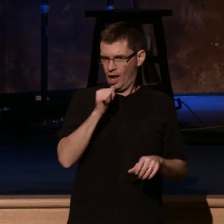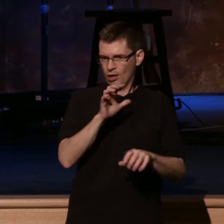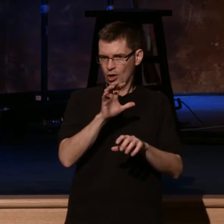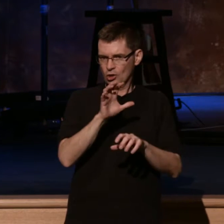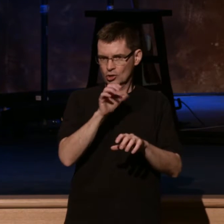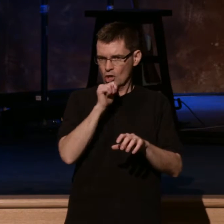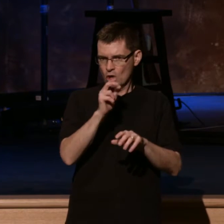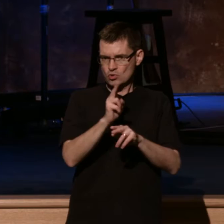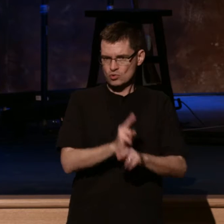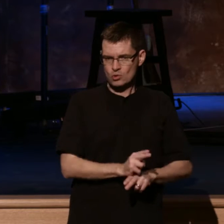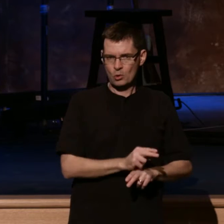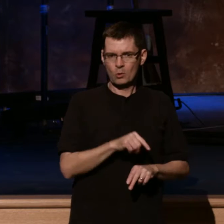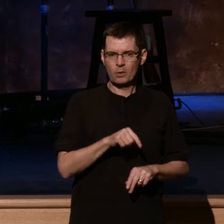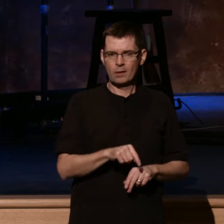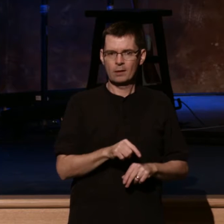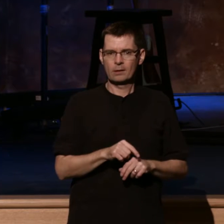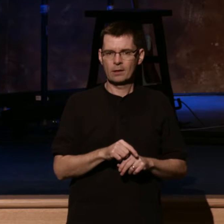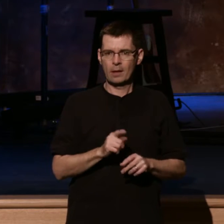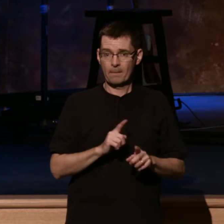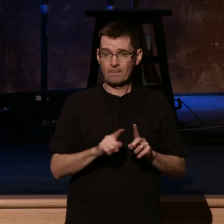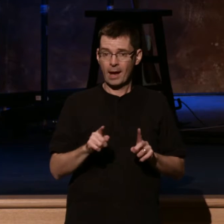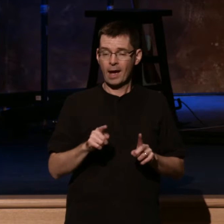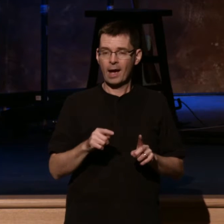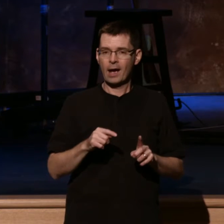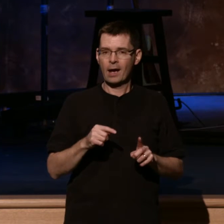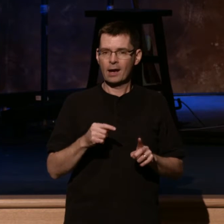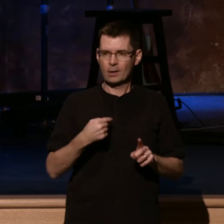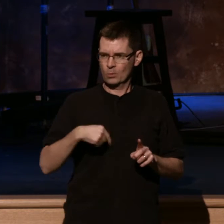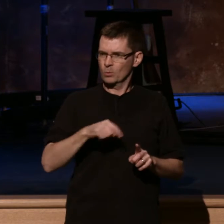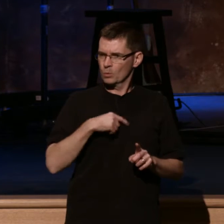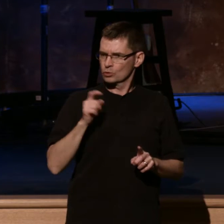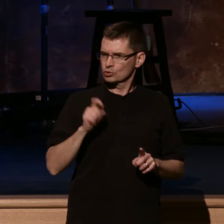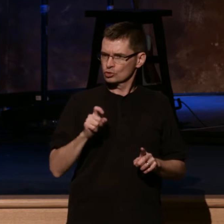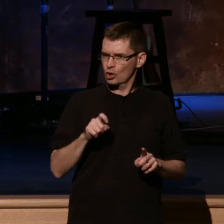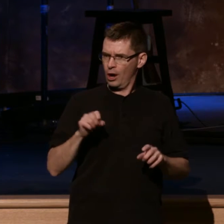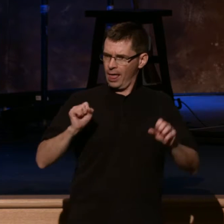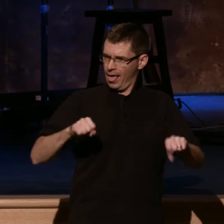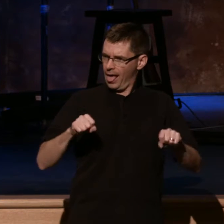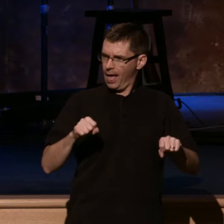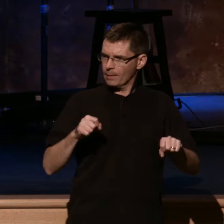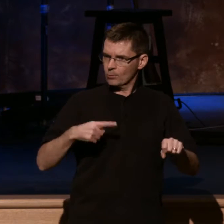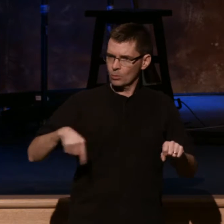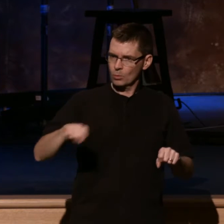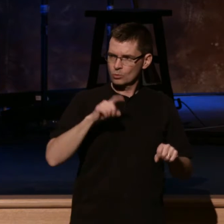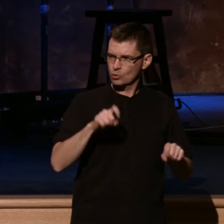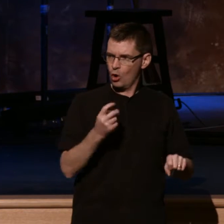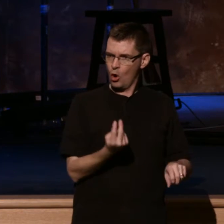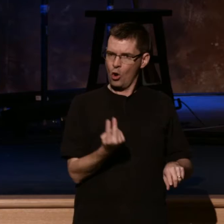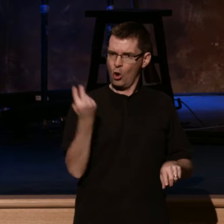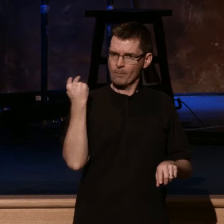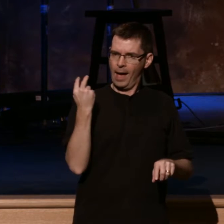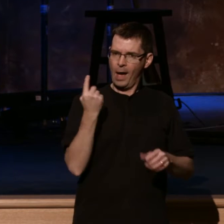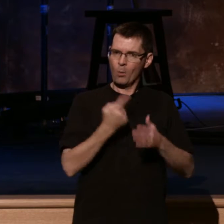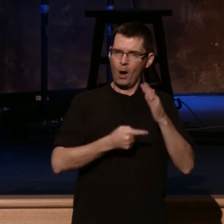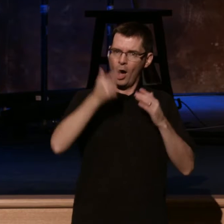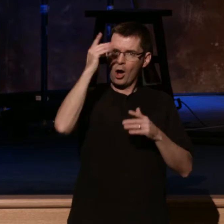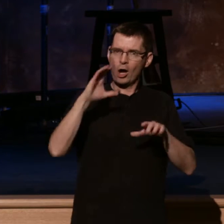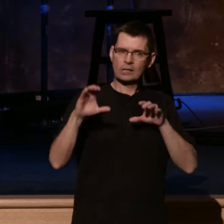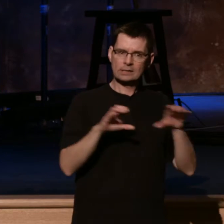to corporately be able to do this same thing. Look back at God's grace. Look back at his restoration. Look back at his forgiveness.